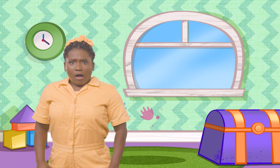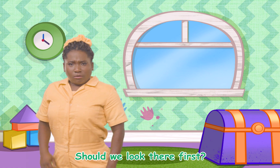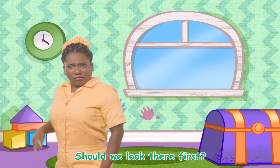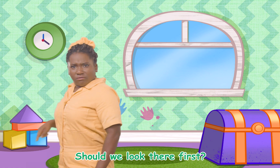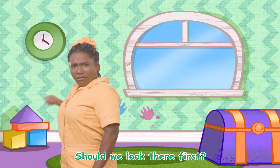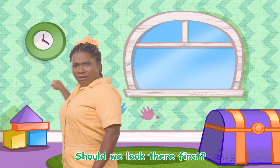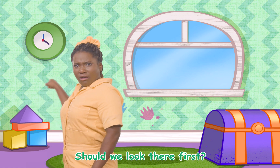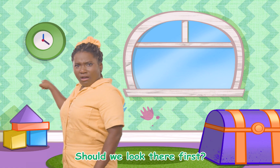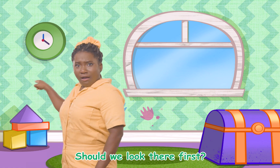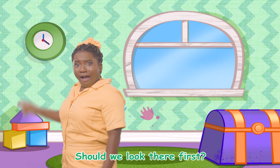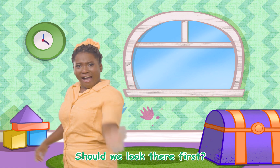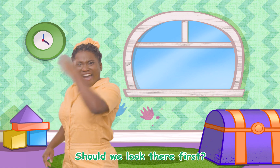Should we look there first?